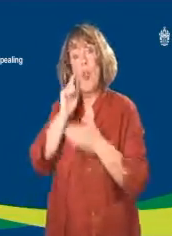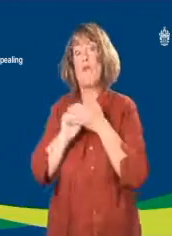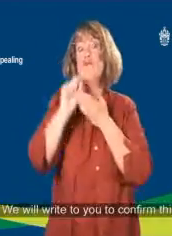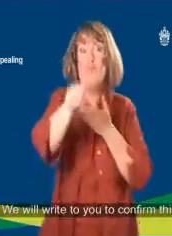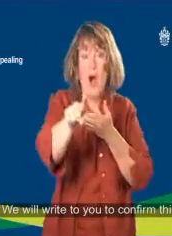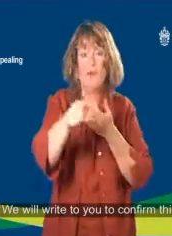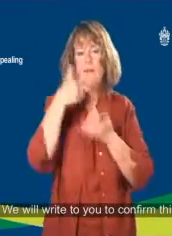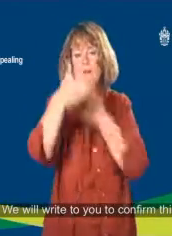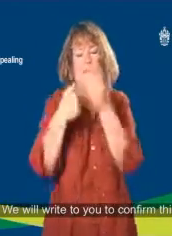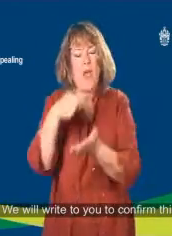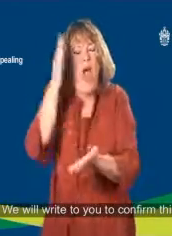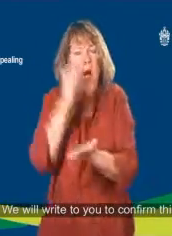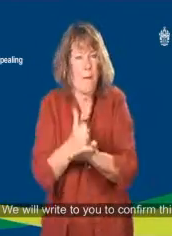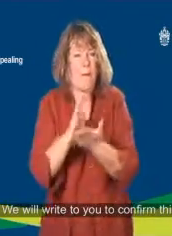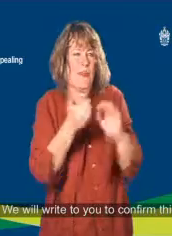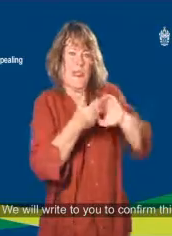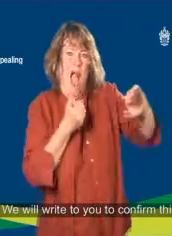We will write to you to confirm this